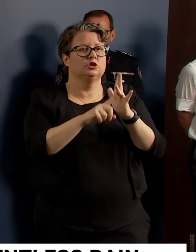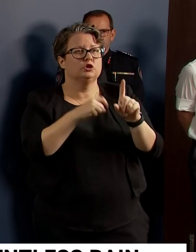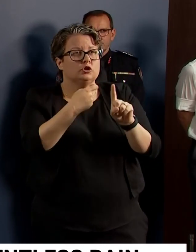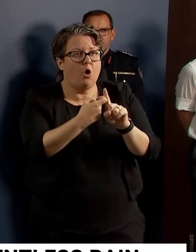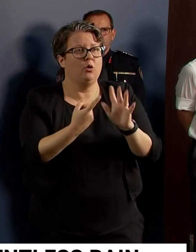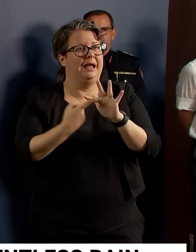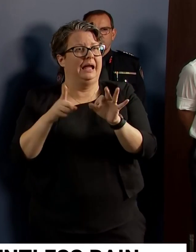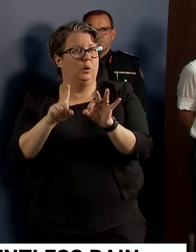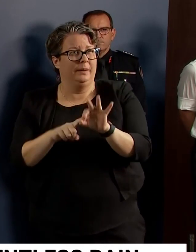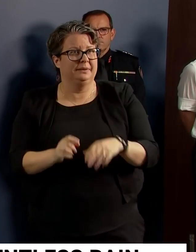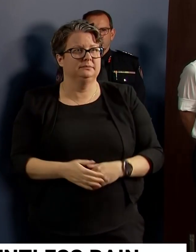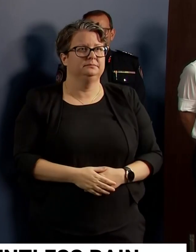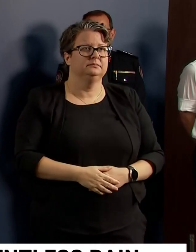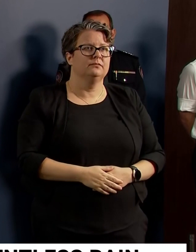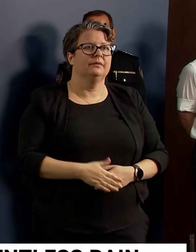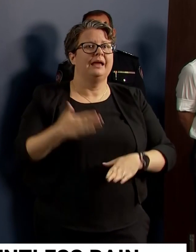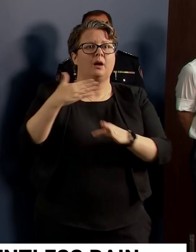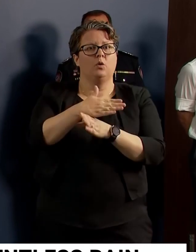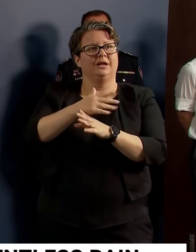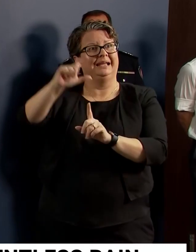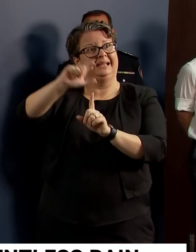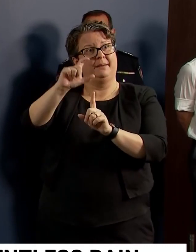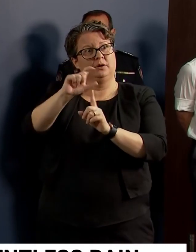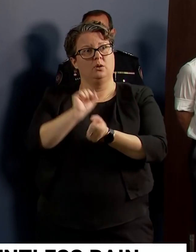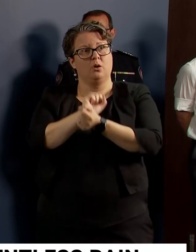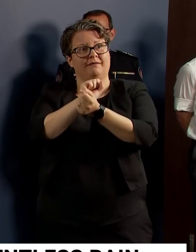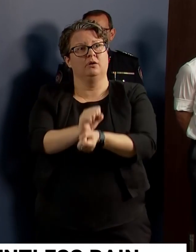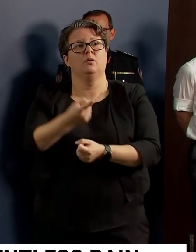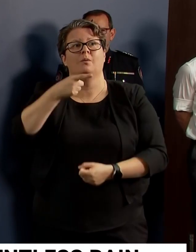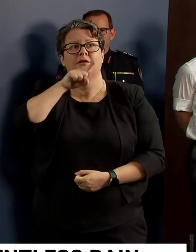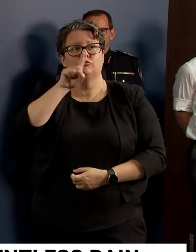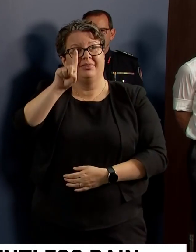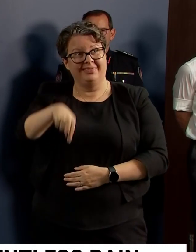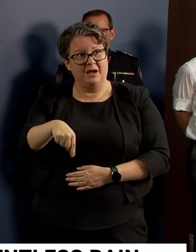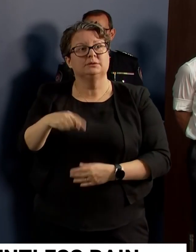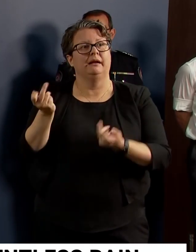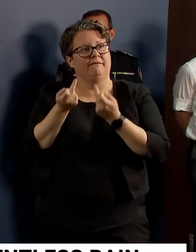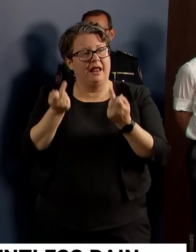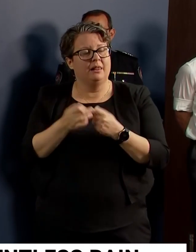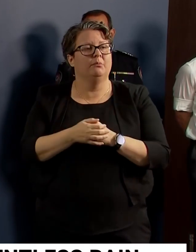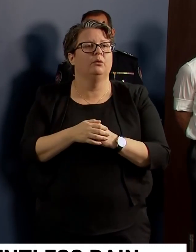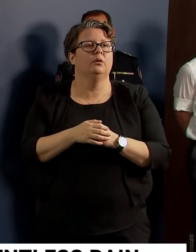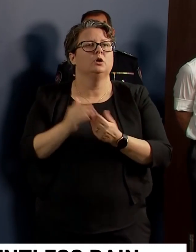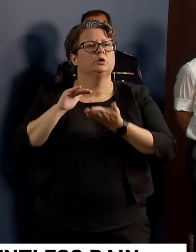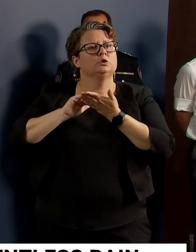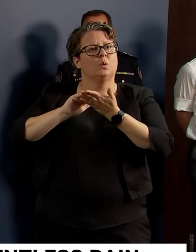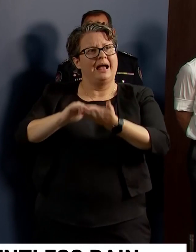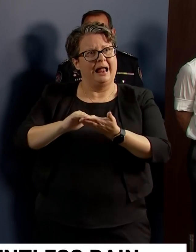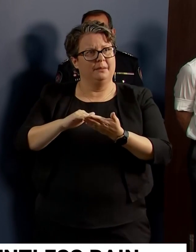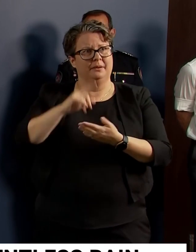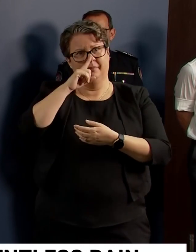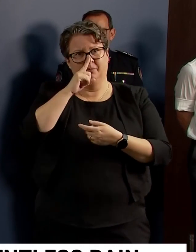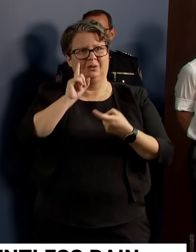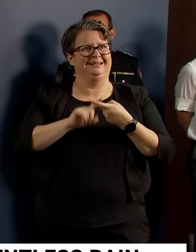essential working capital loans of up to $100,000 available to help enable continued